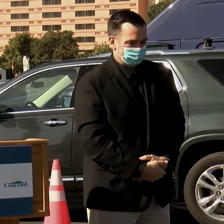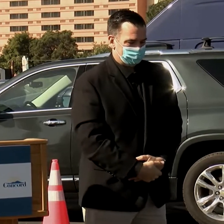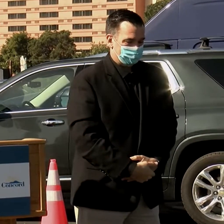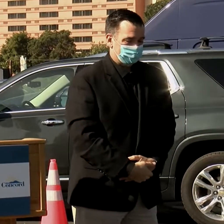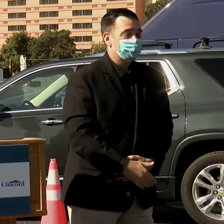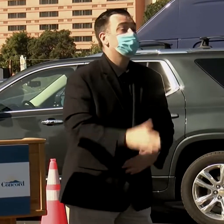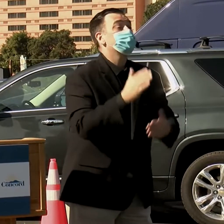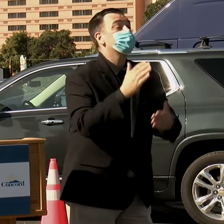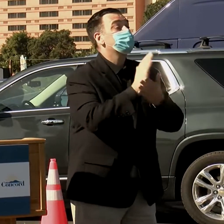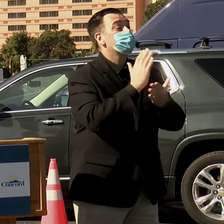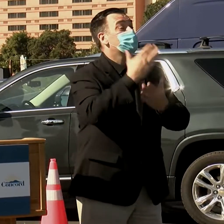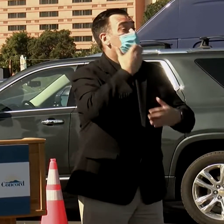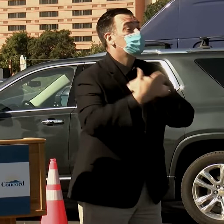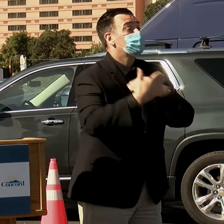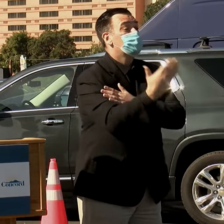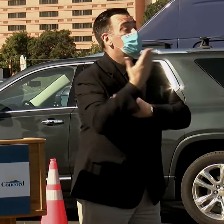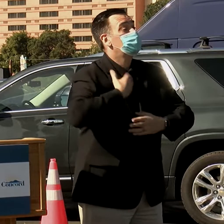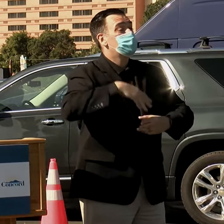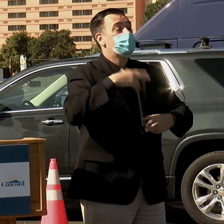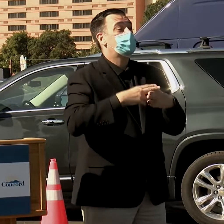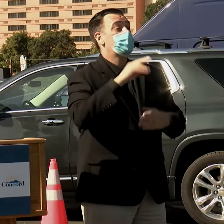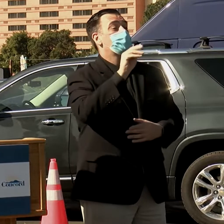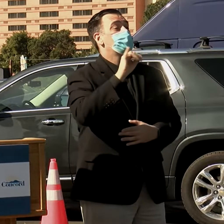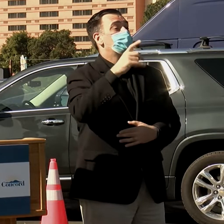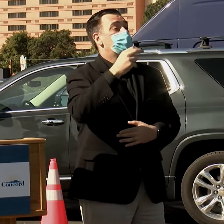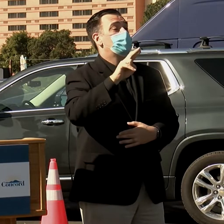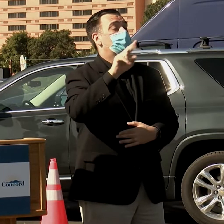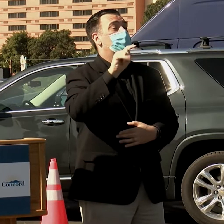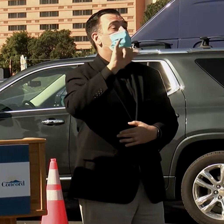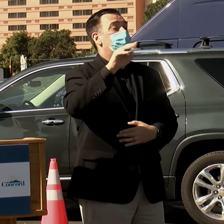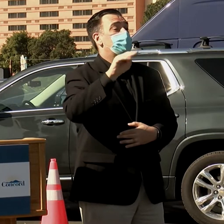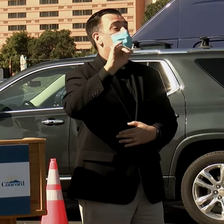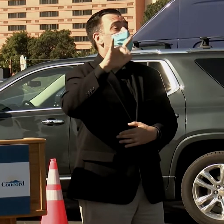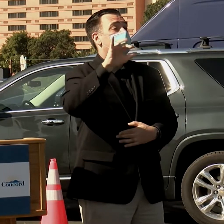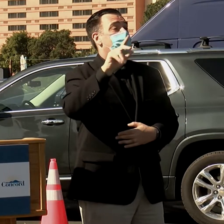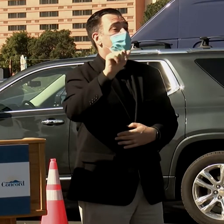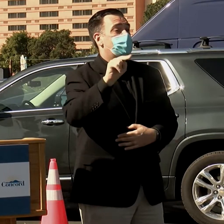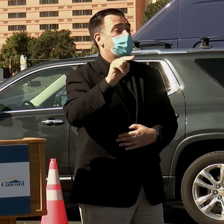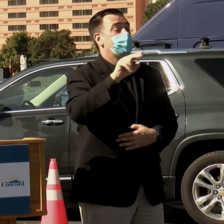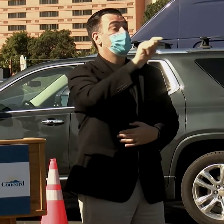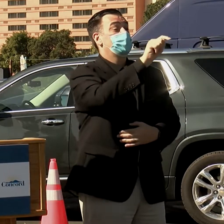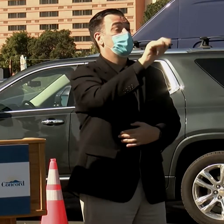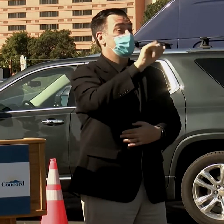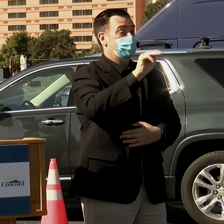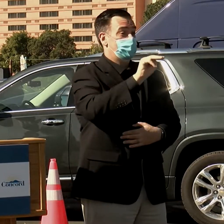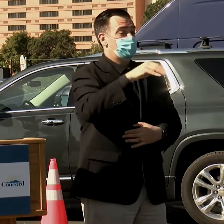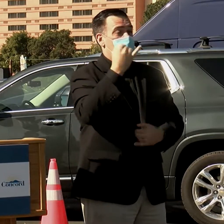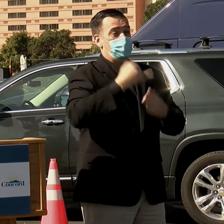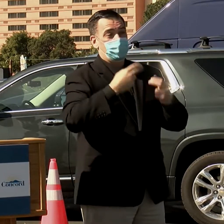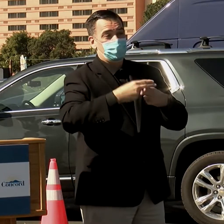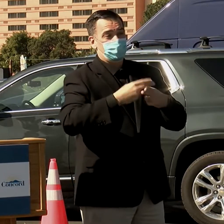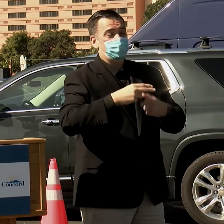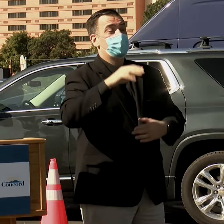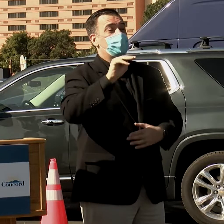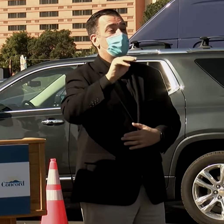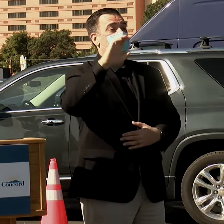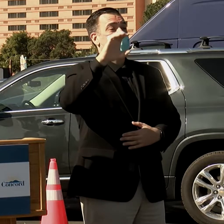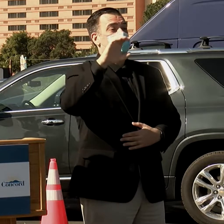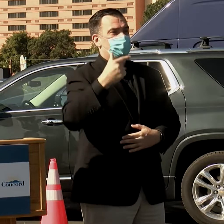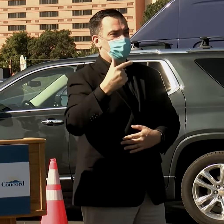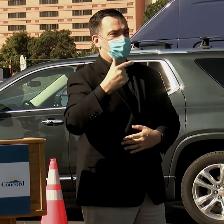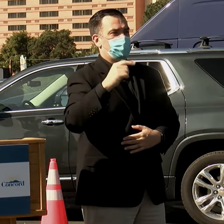All right. Good morning, everyone. My name is Mayor Tim McGallion from the City of Concord, spelled T-I-M. Last name is M-C